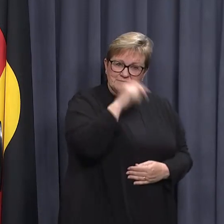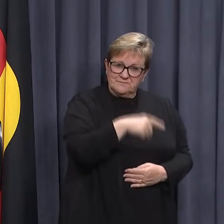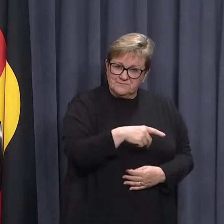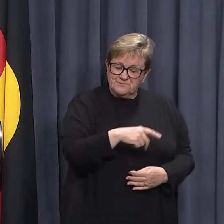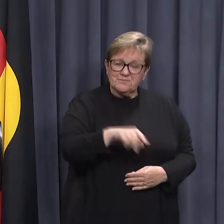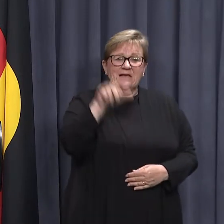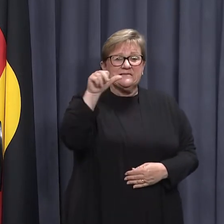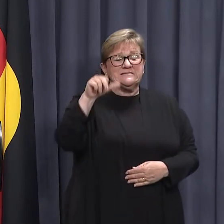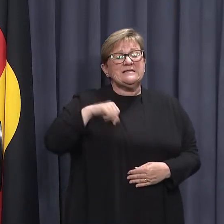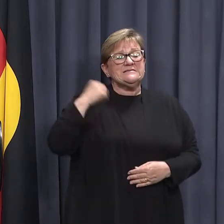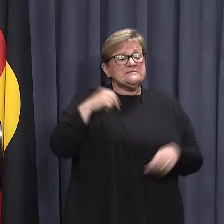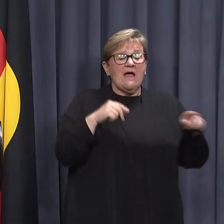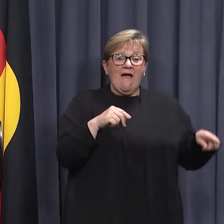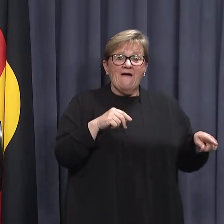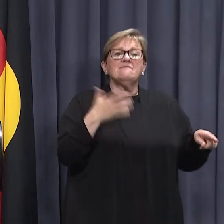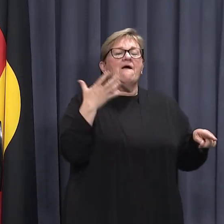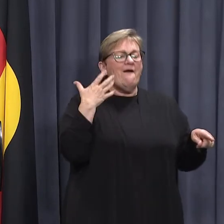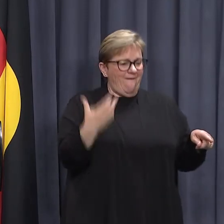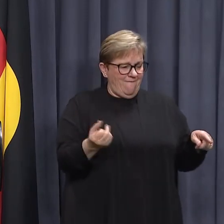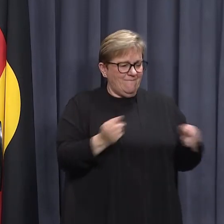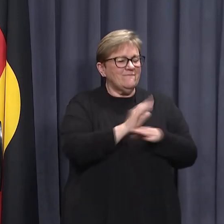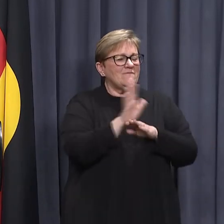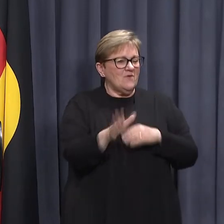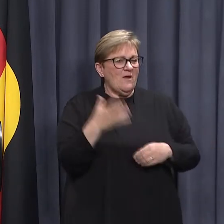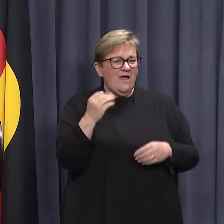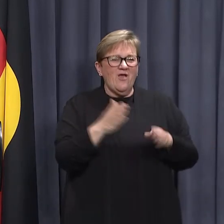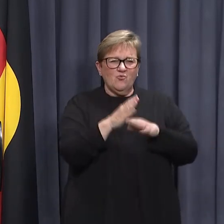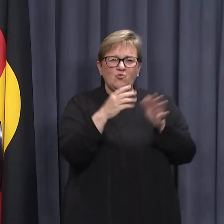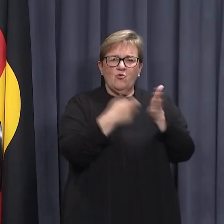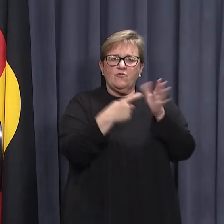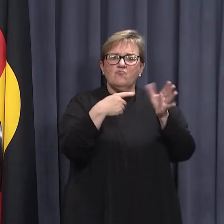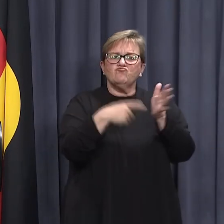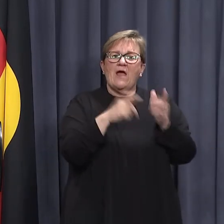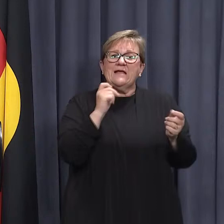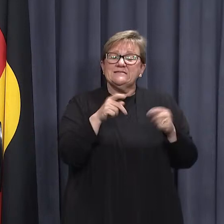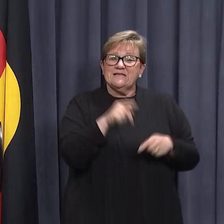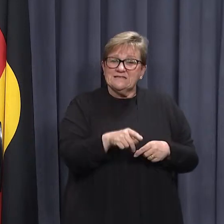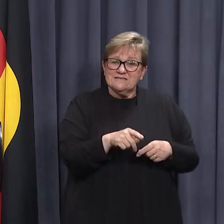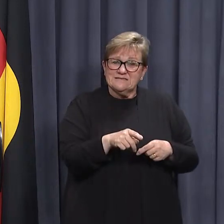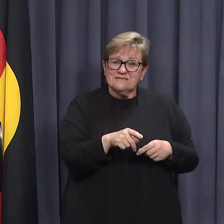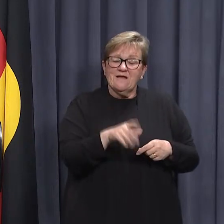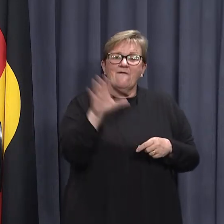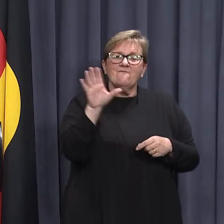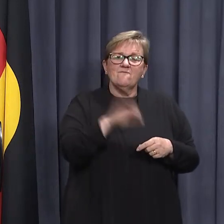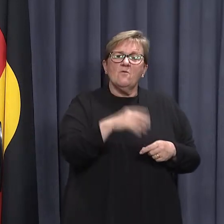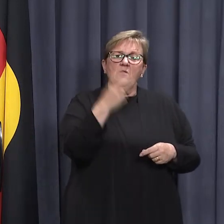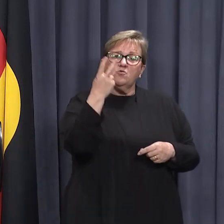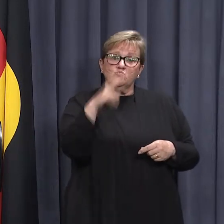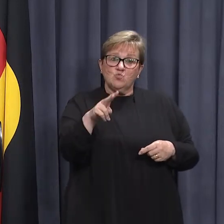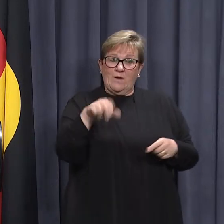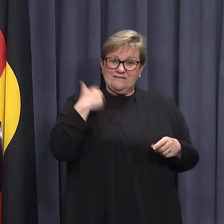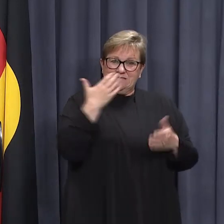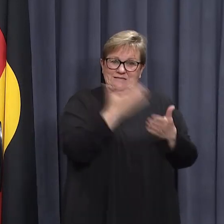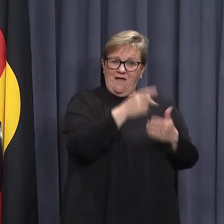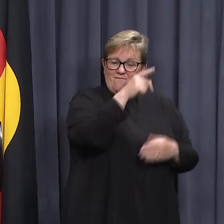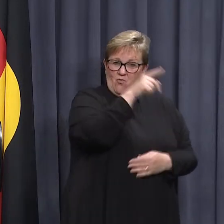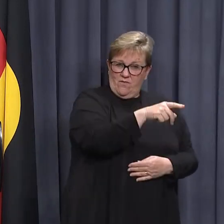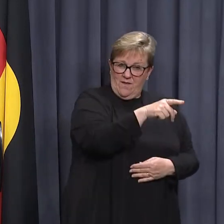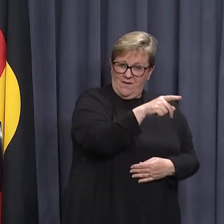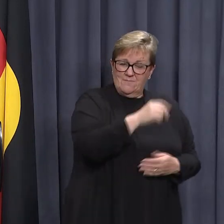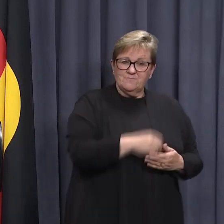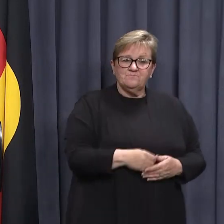Six crew have returned a positive rapid antigen test result out of the 20 crew members on board.